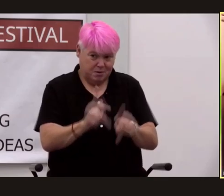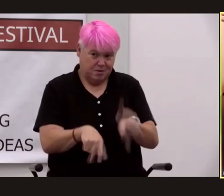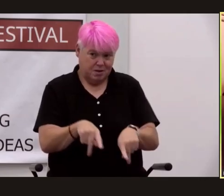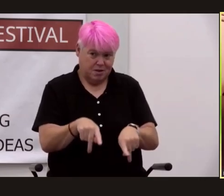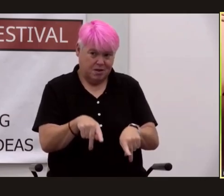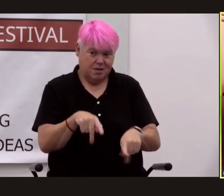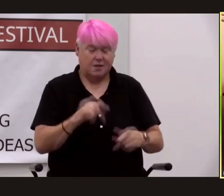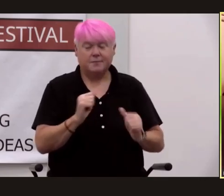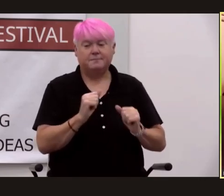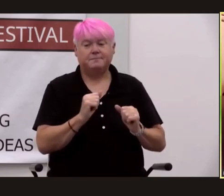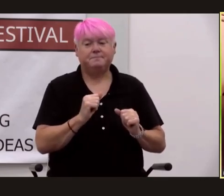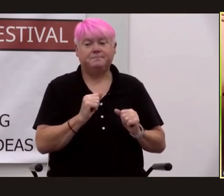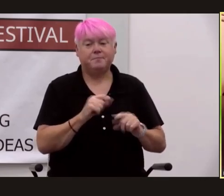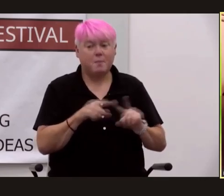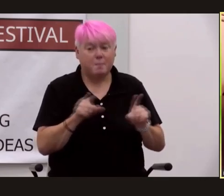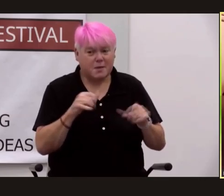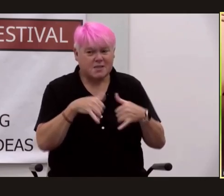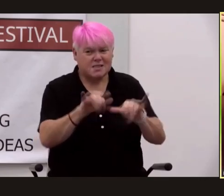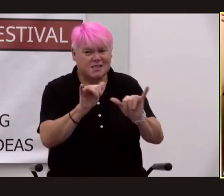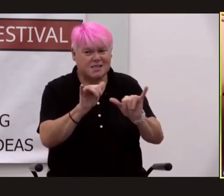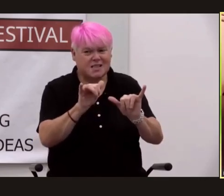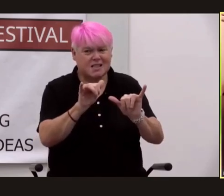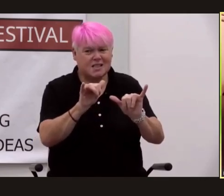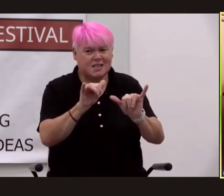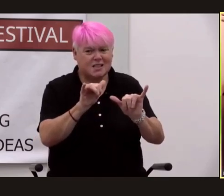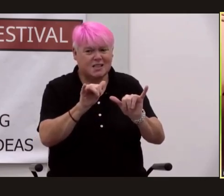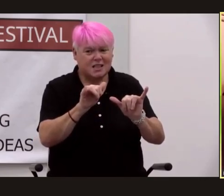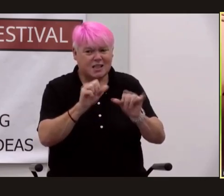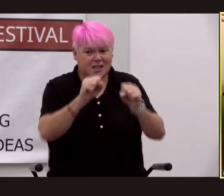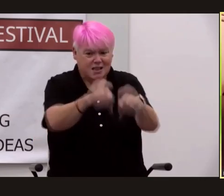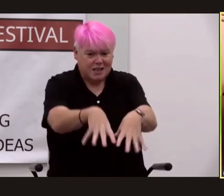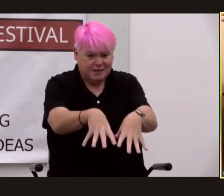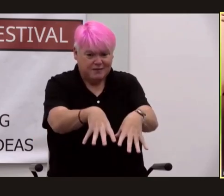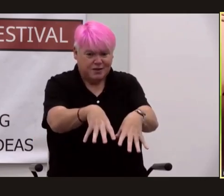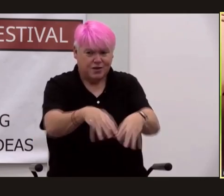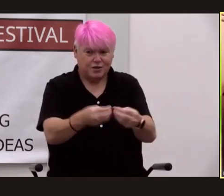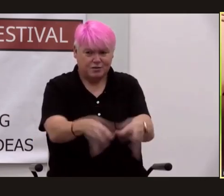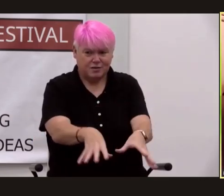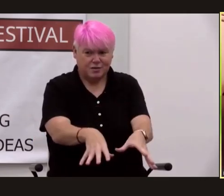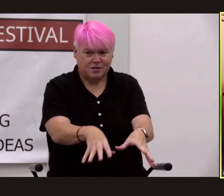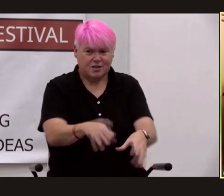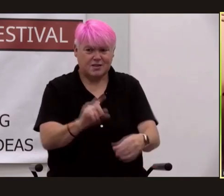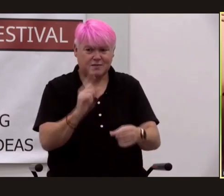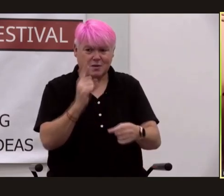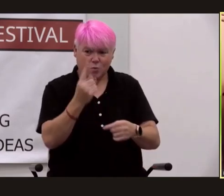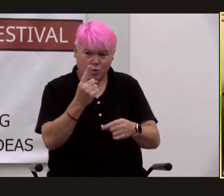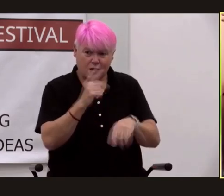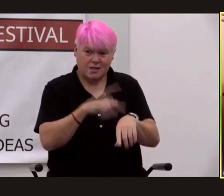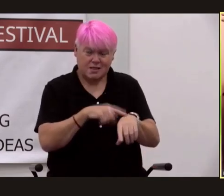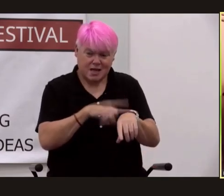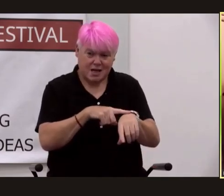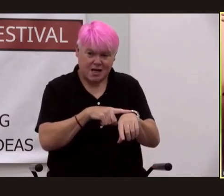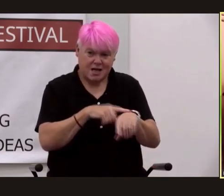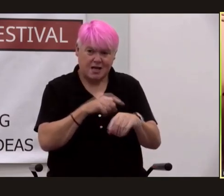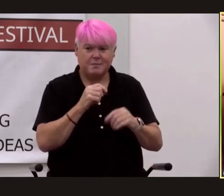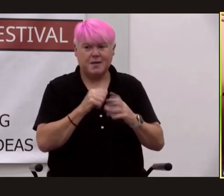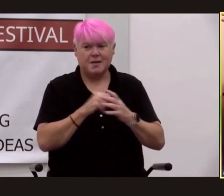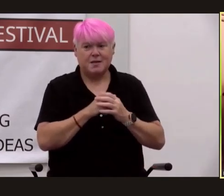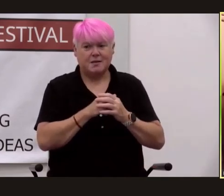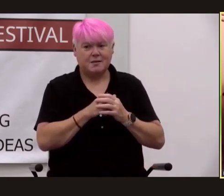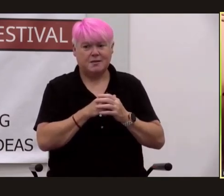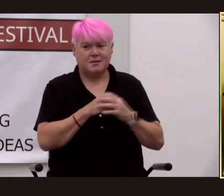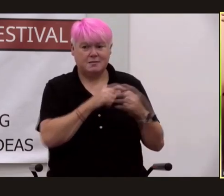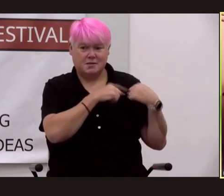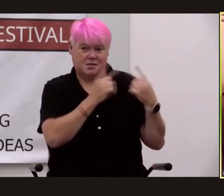world but still he'd all but abandoned her except for that one furtive night since his move to los